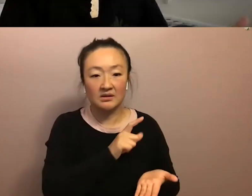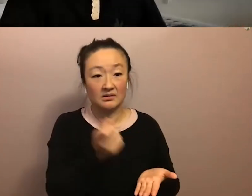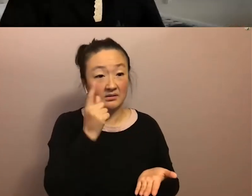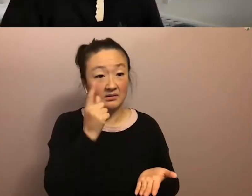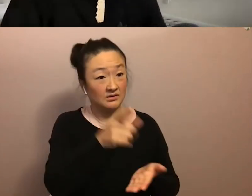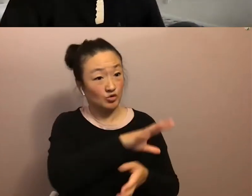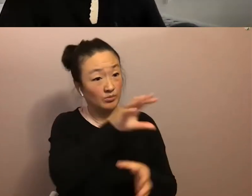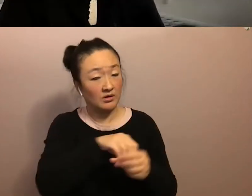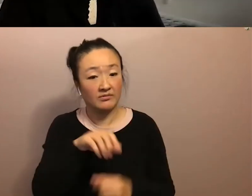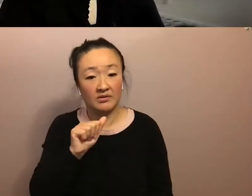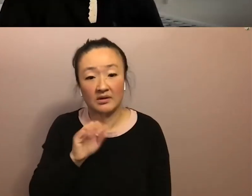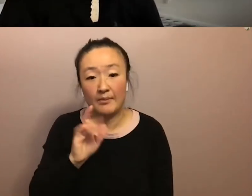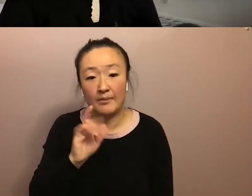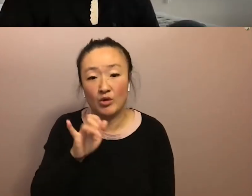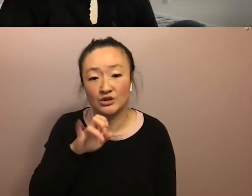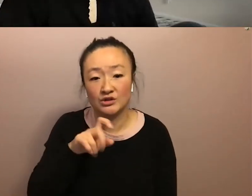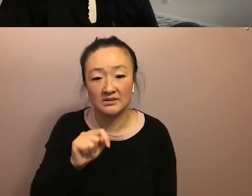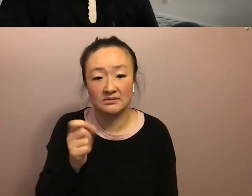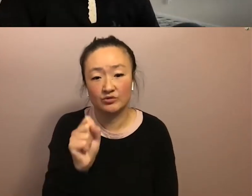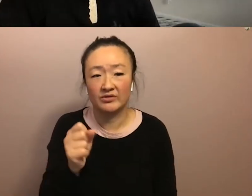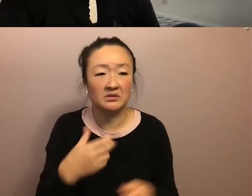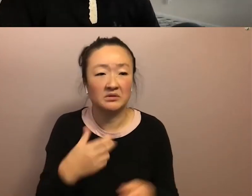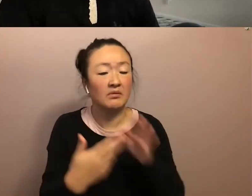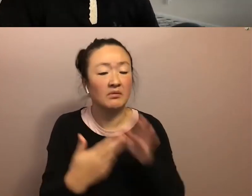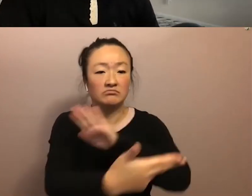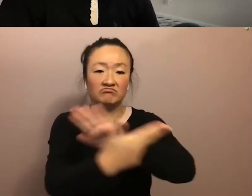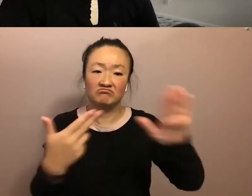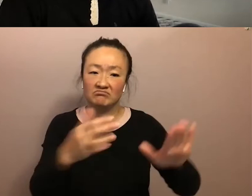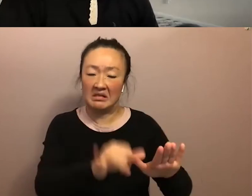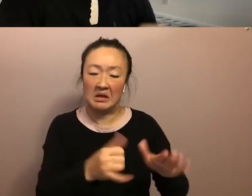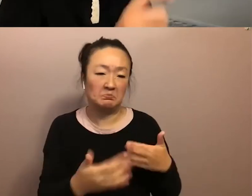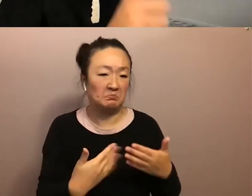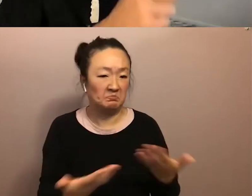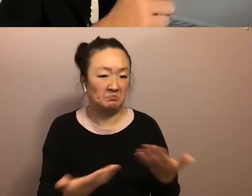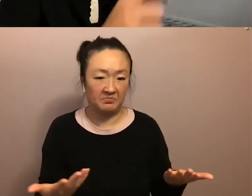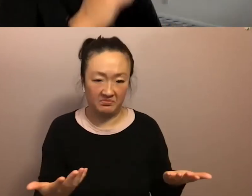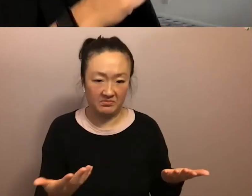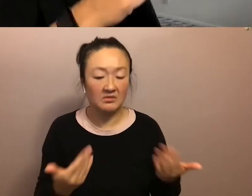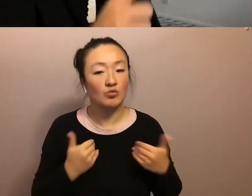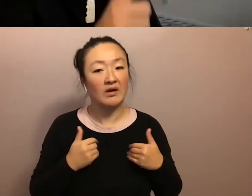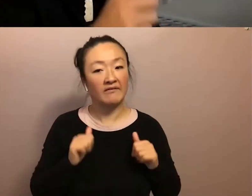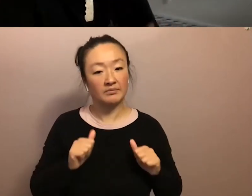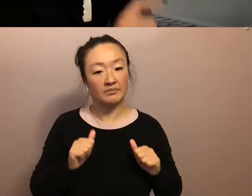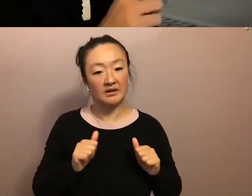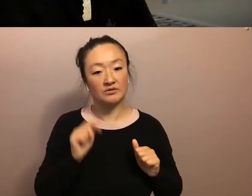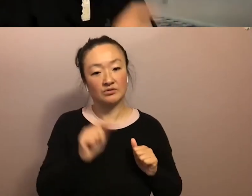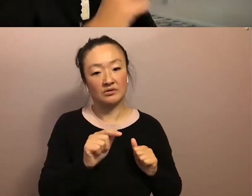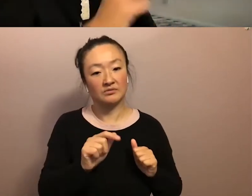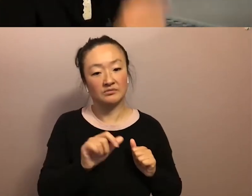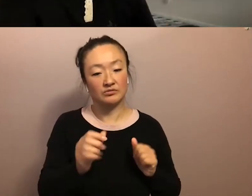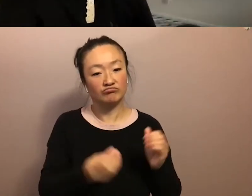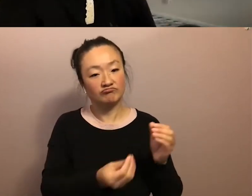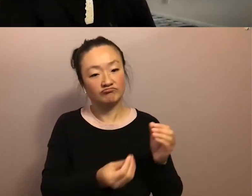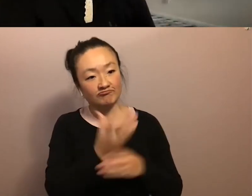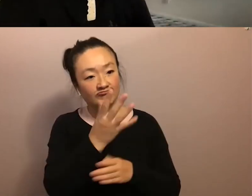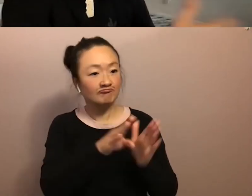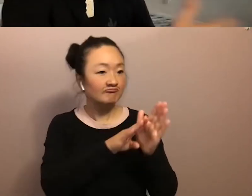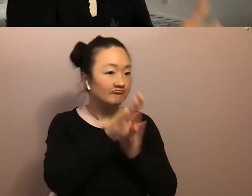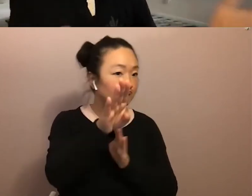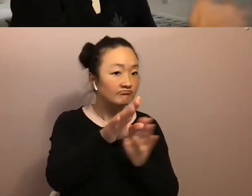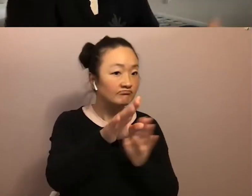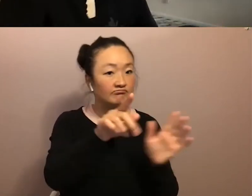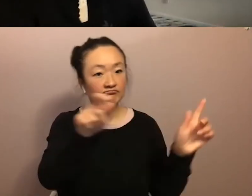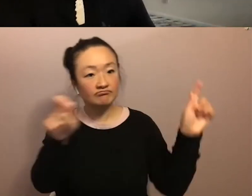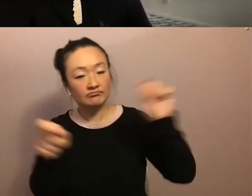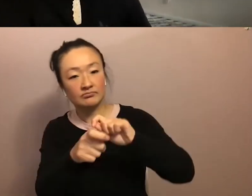abolitionist movement, whether we called it that or not. Um, and so there's potential there too, I think of growth and, and, and kind of